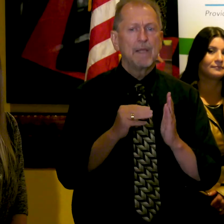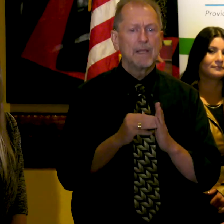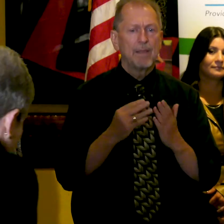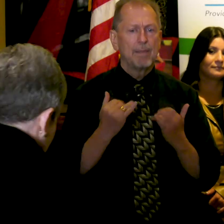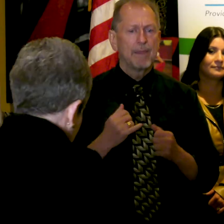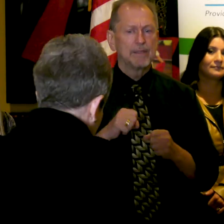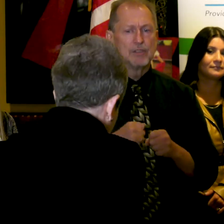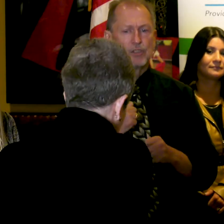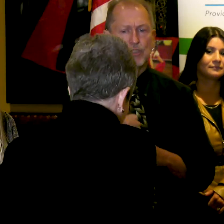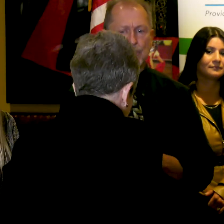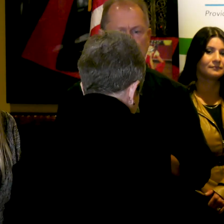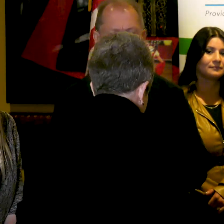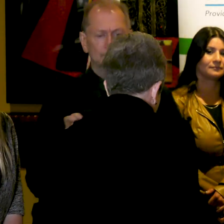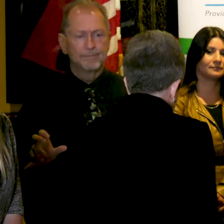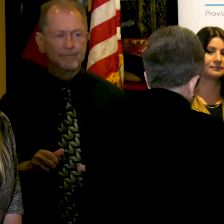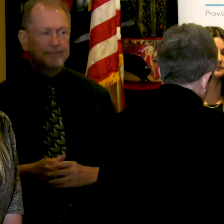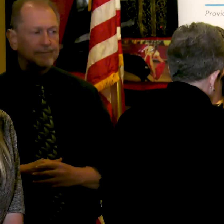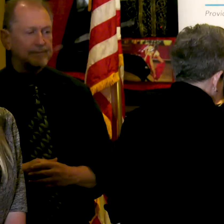Sure.